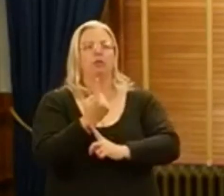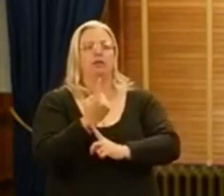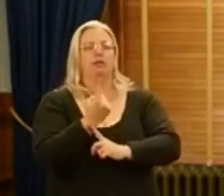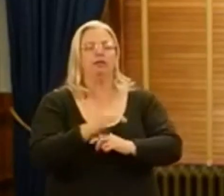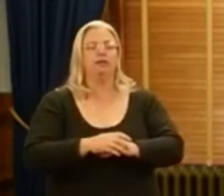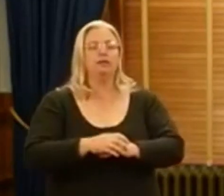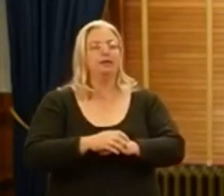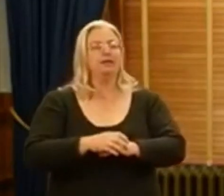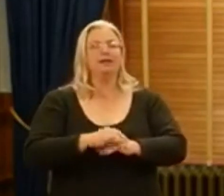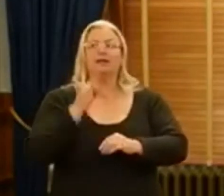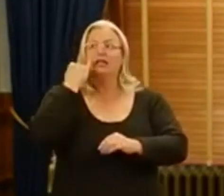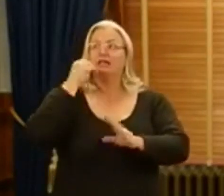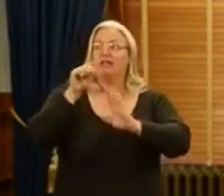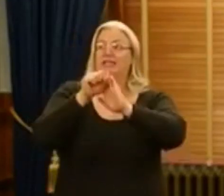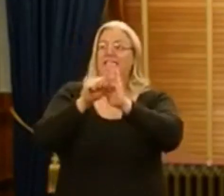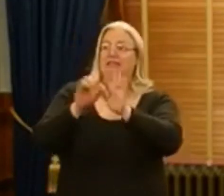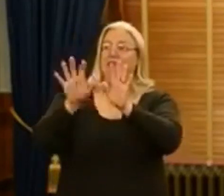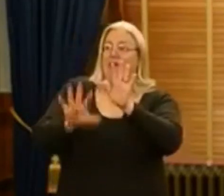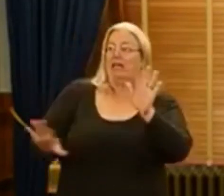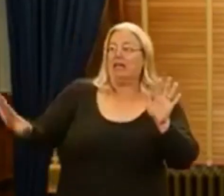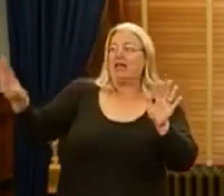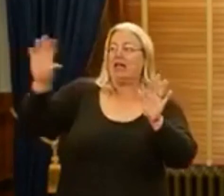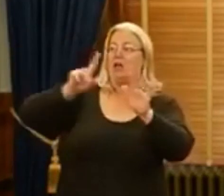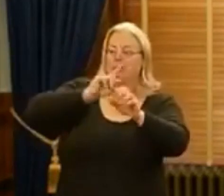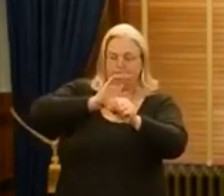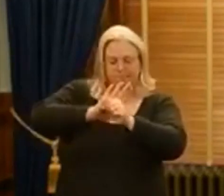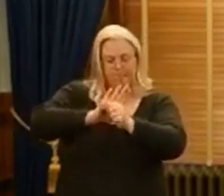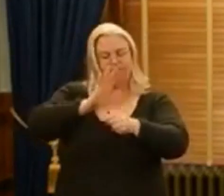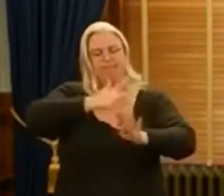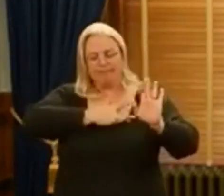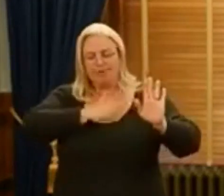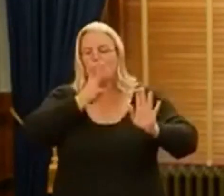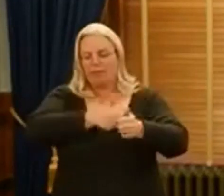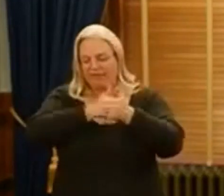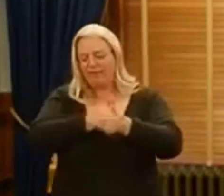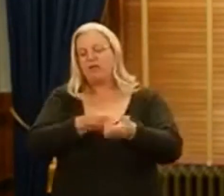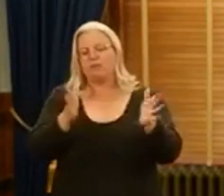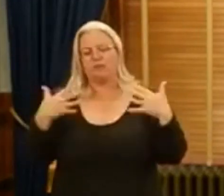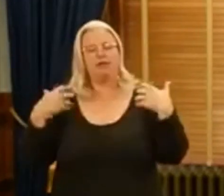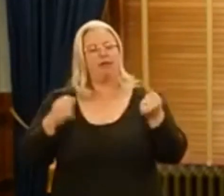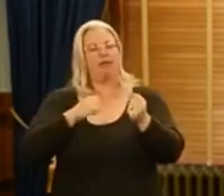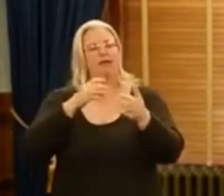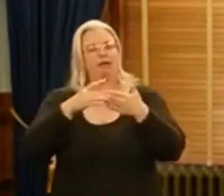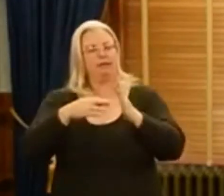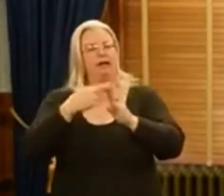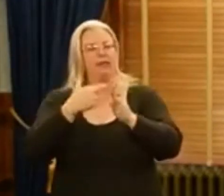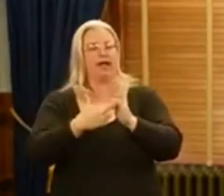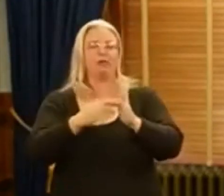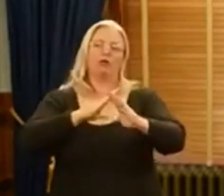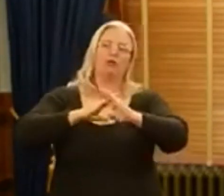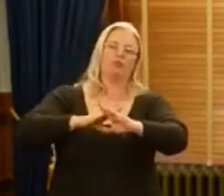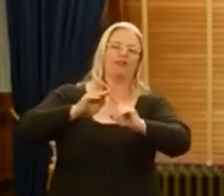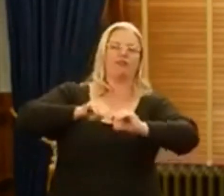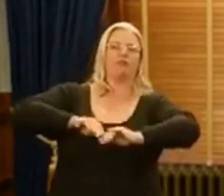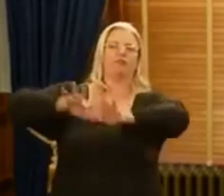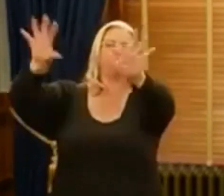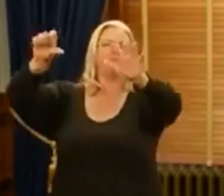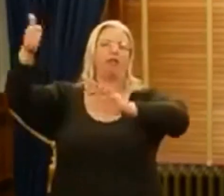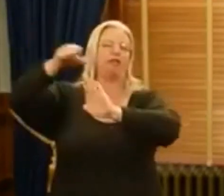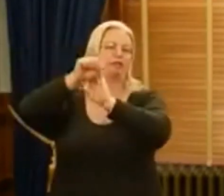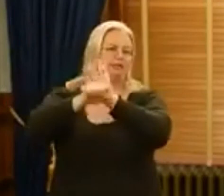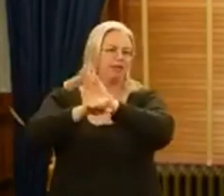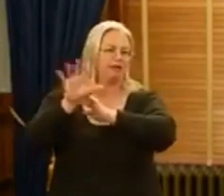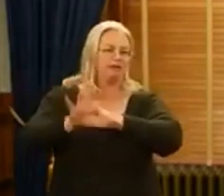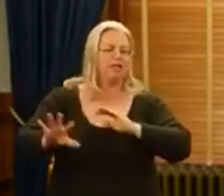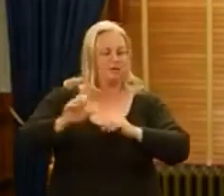If we as a state commit to following public health guidelines, we can keep this from happening statewide, and we can ensure